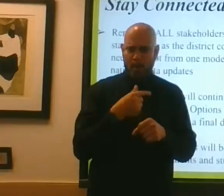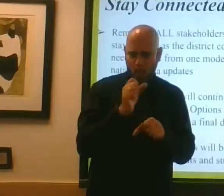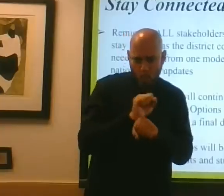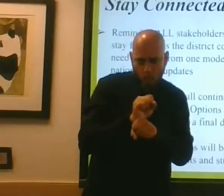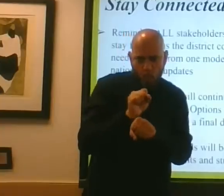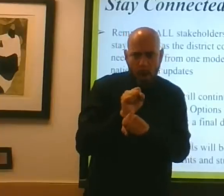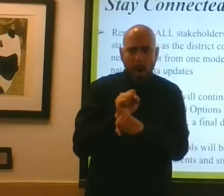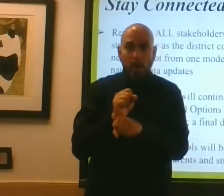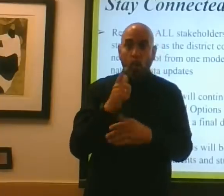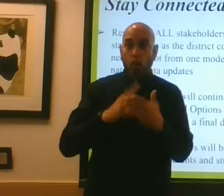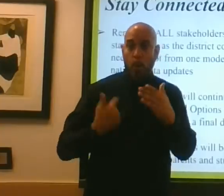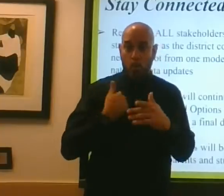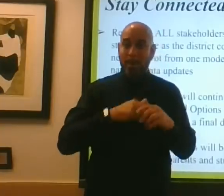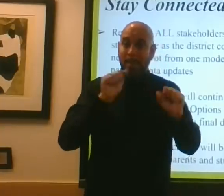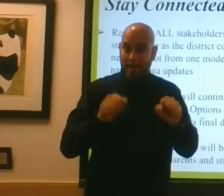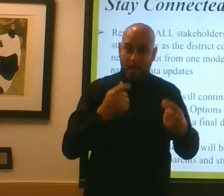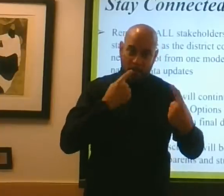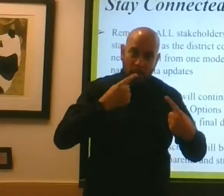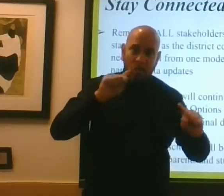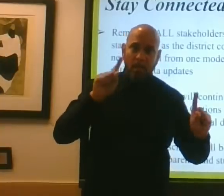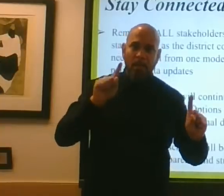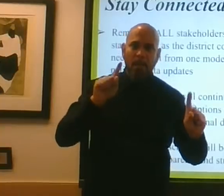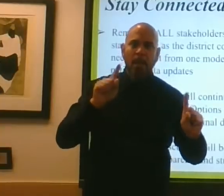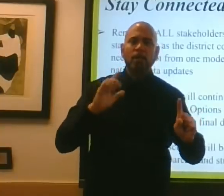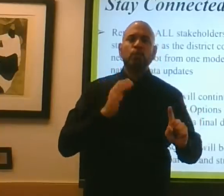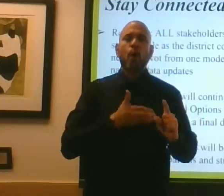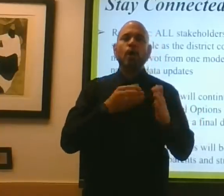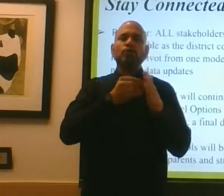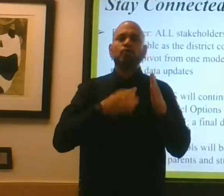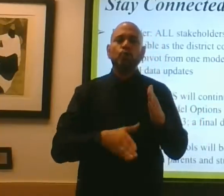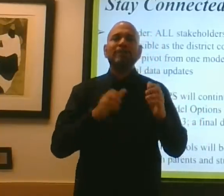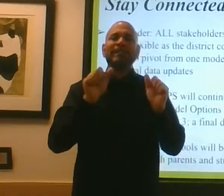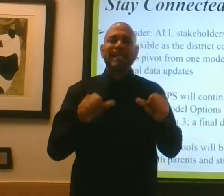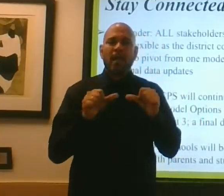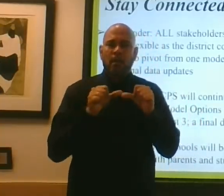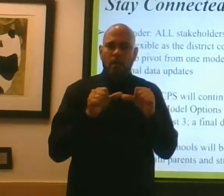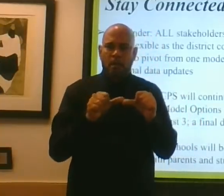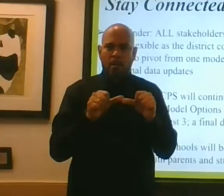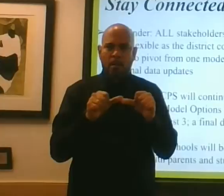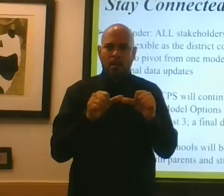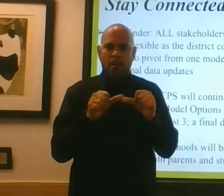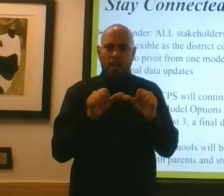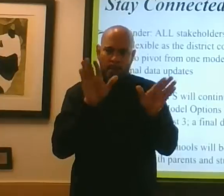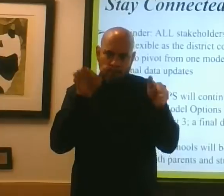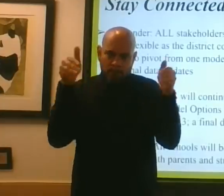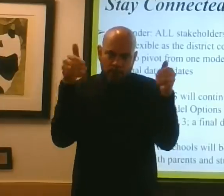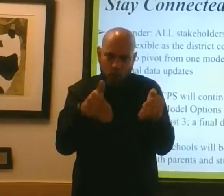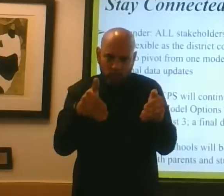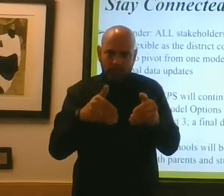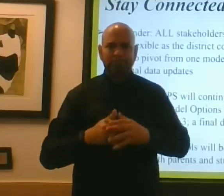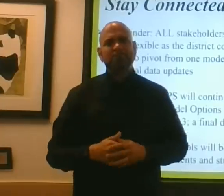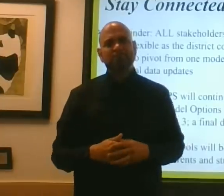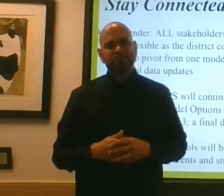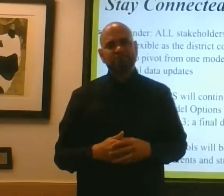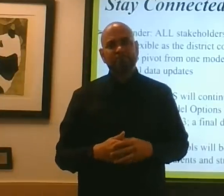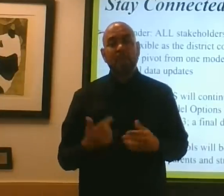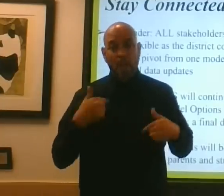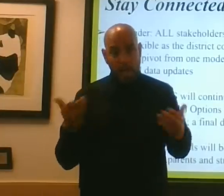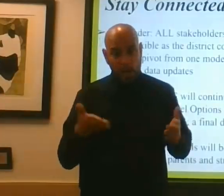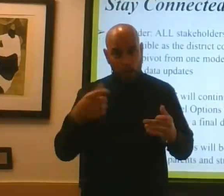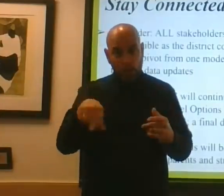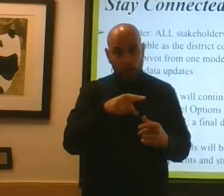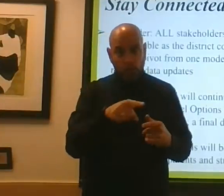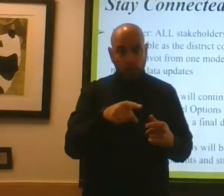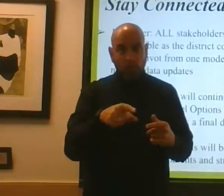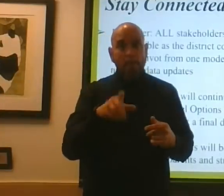we can mitigate for so our students can remain our focus. So I encourage you to